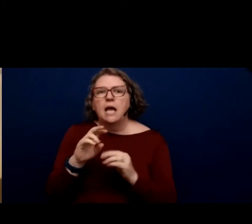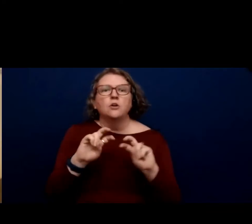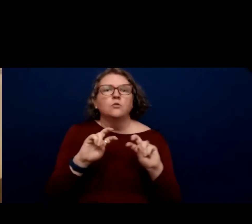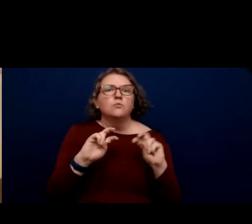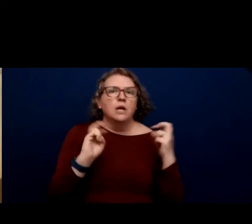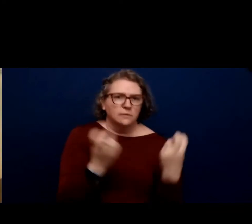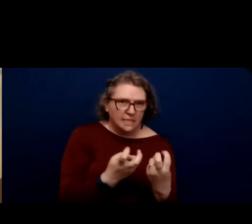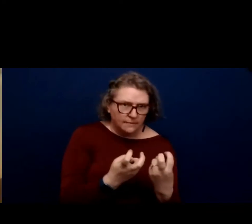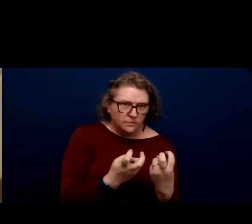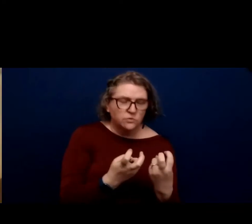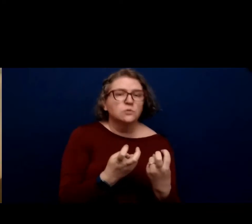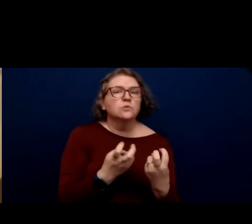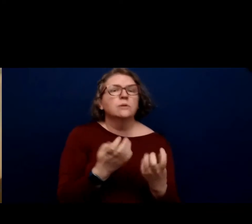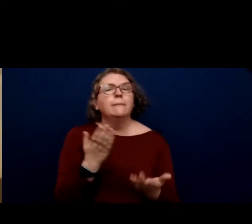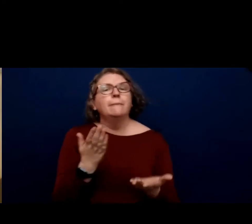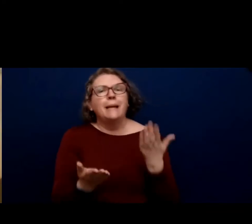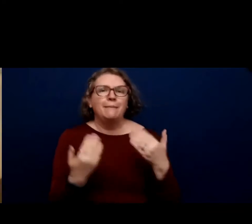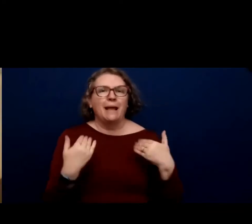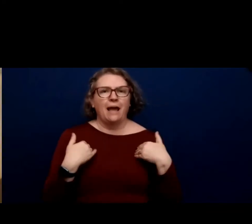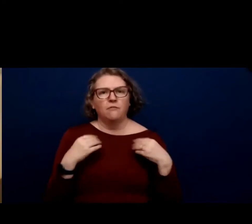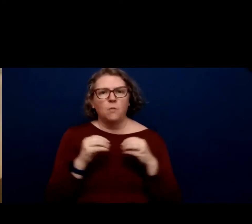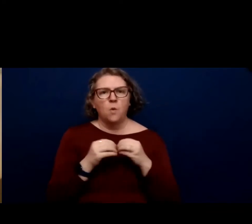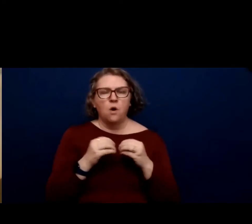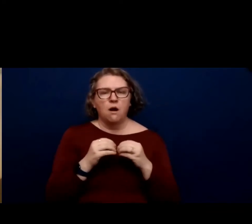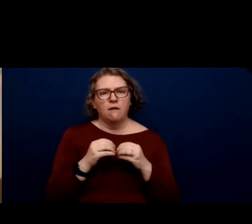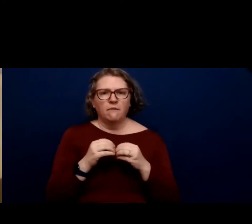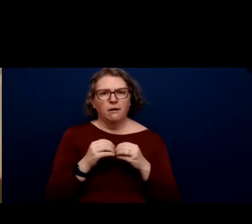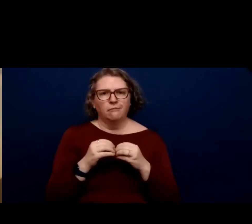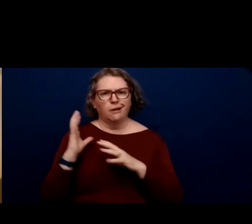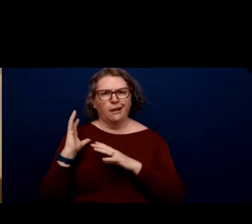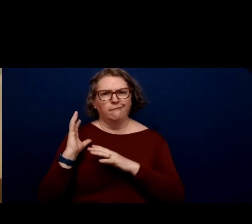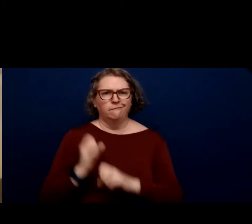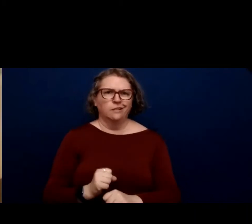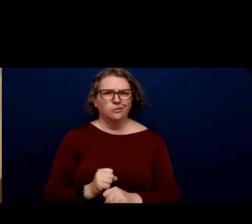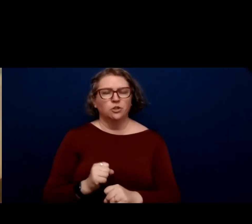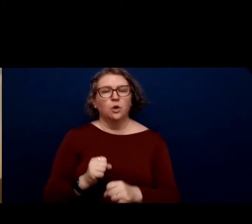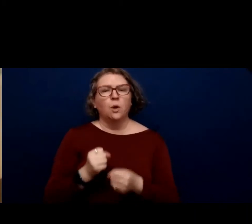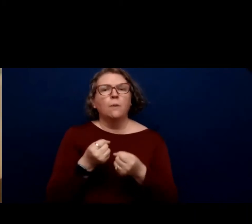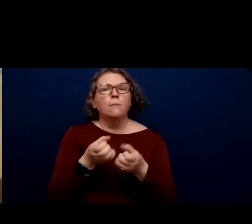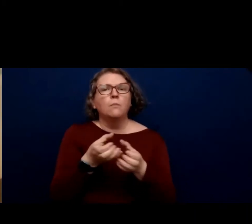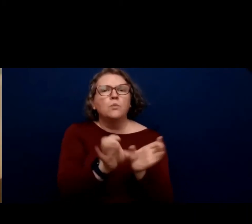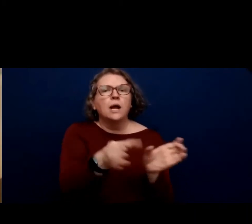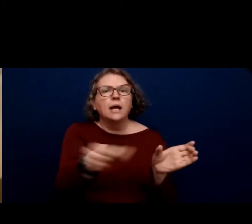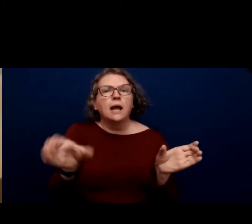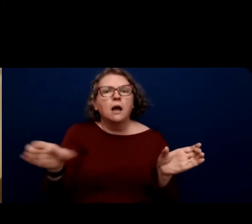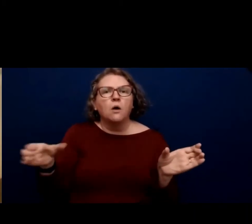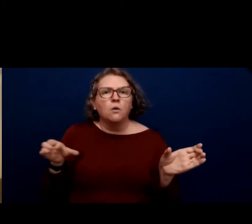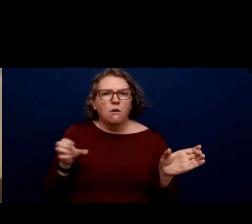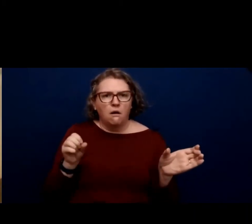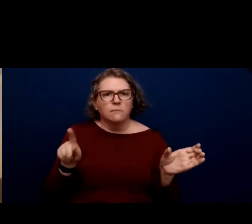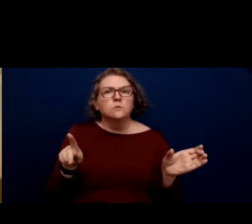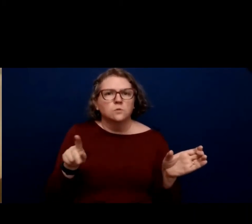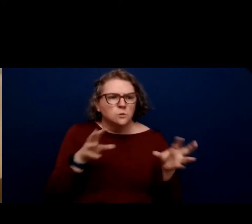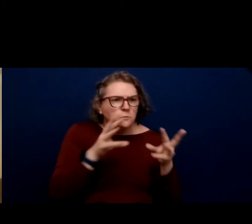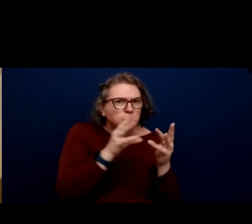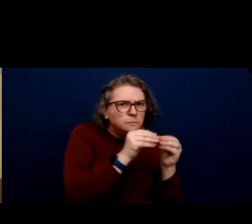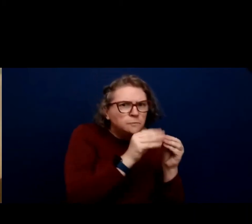what we might conventionally think of as breakout modes, where there is opportunity to